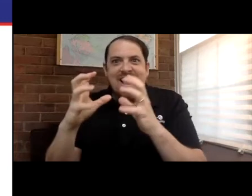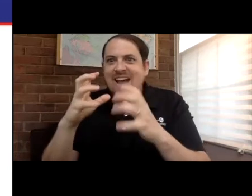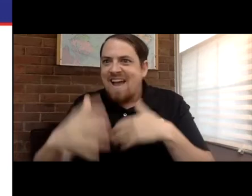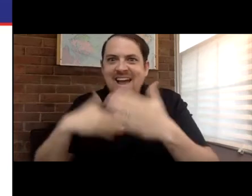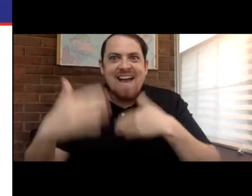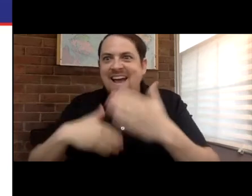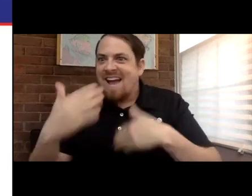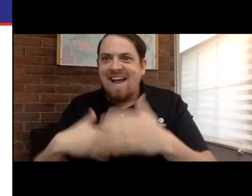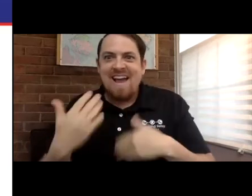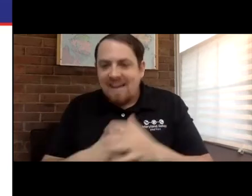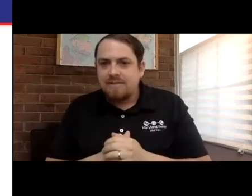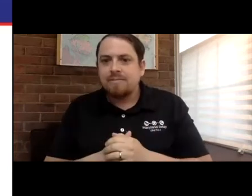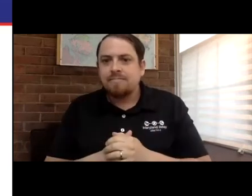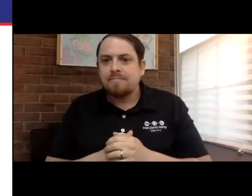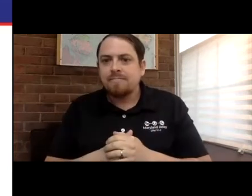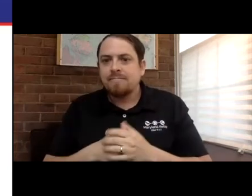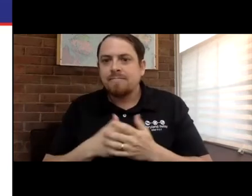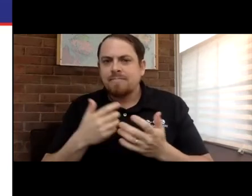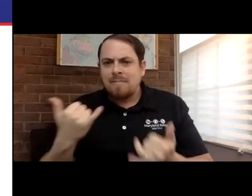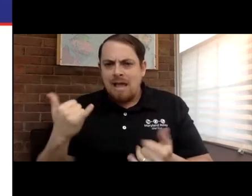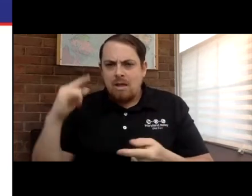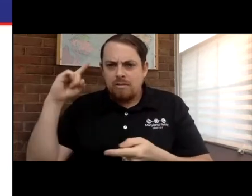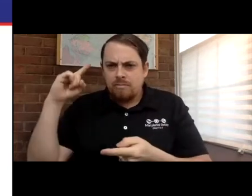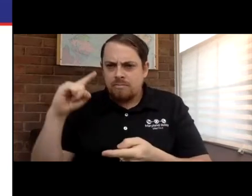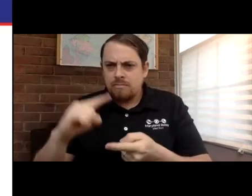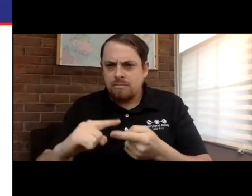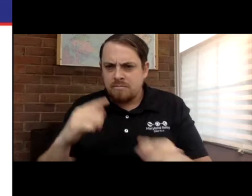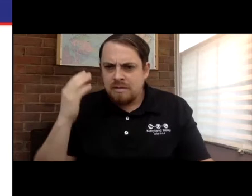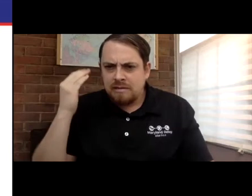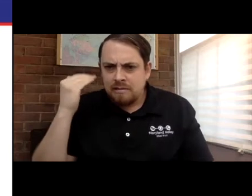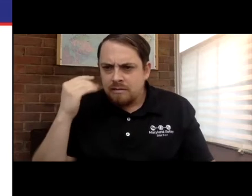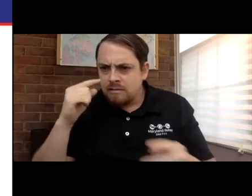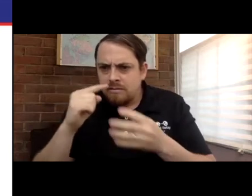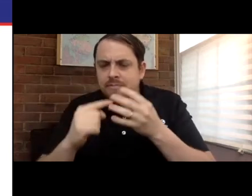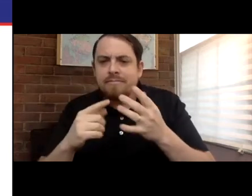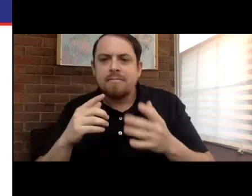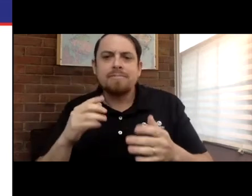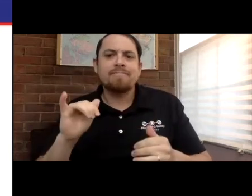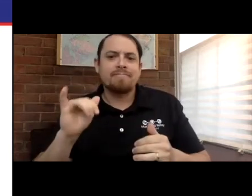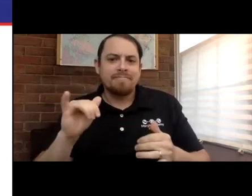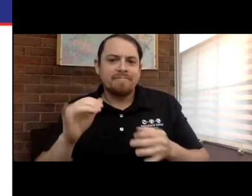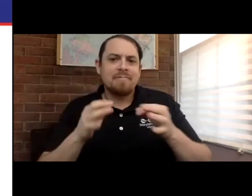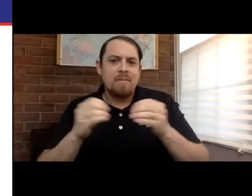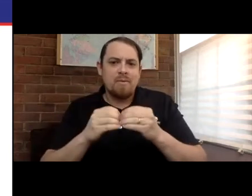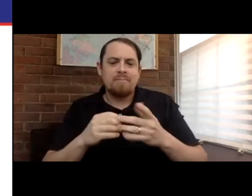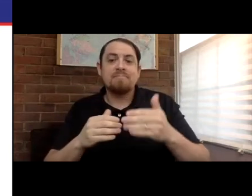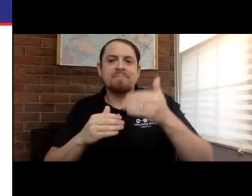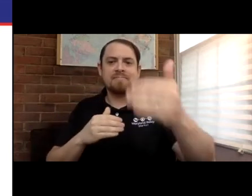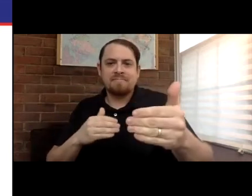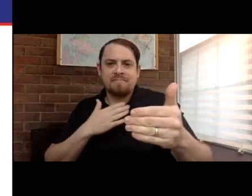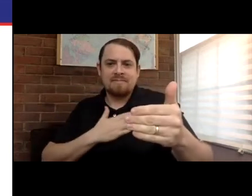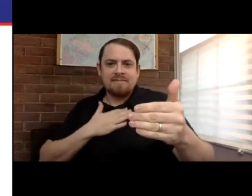significant to be able to have full access, to be able to do that myself independently. And now you see this reduction